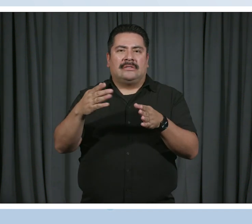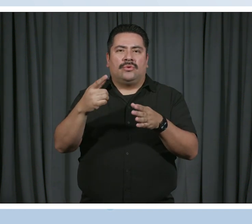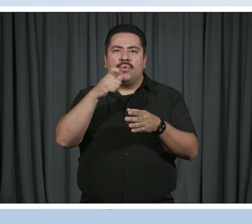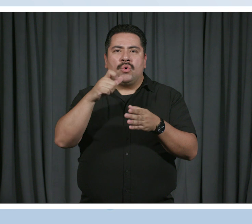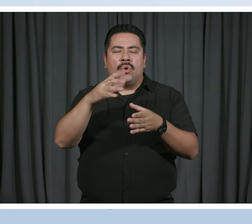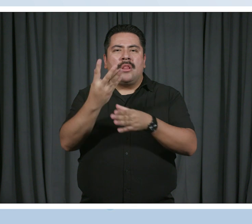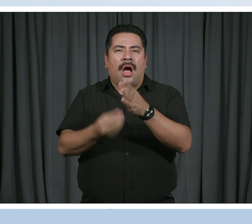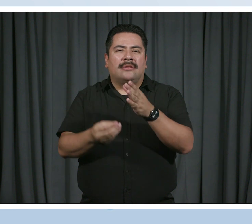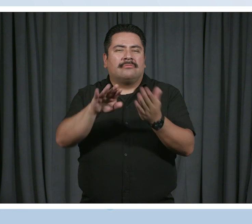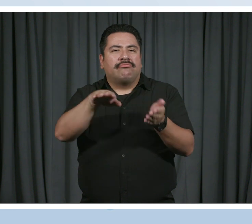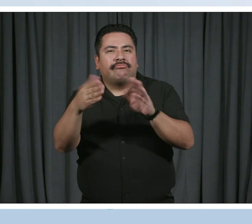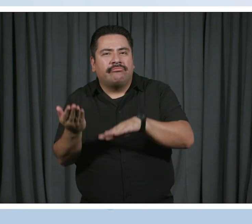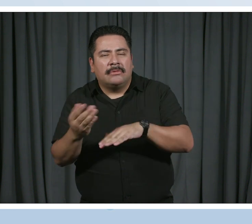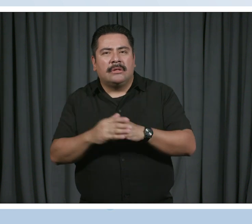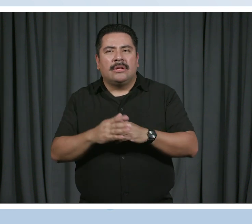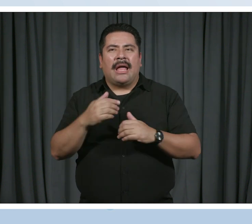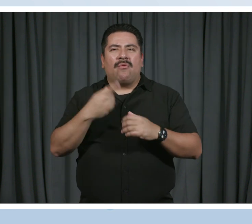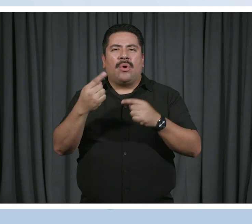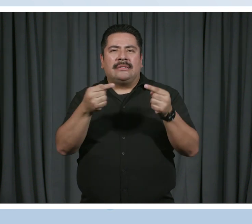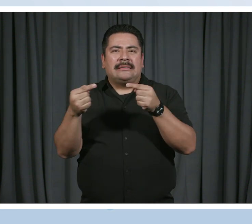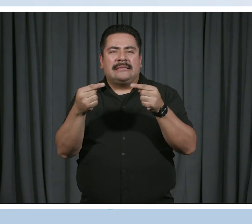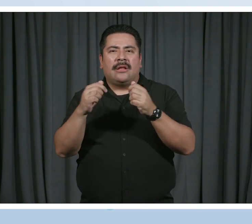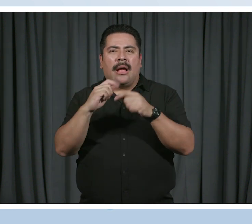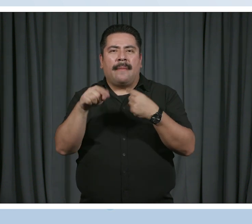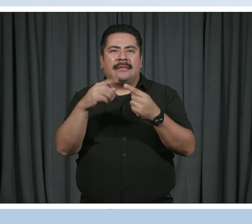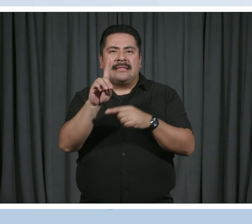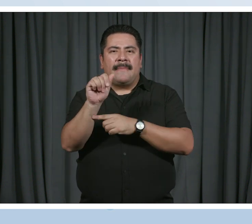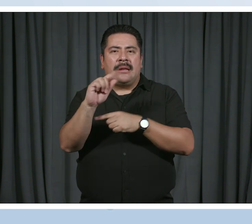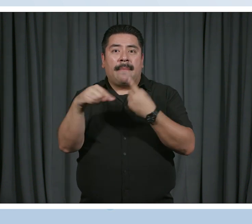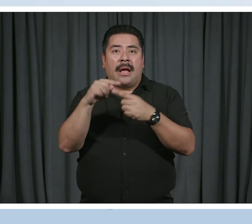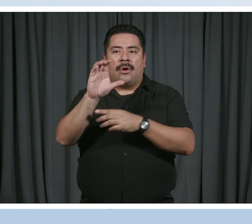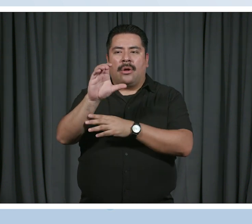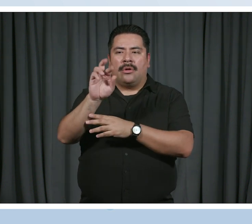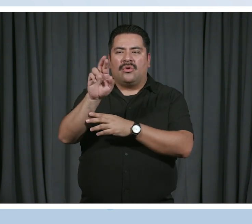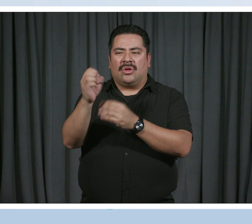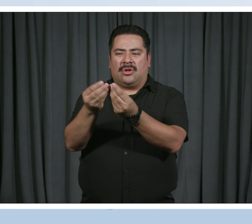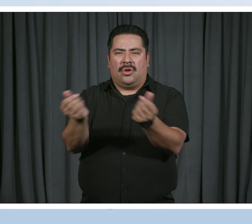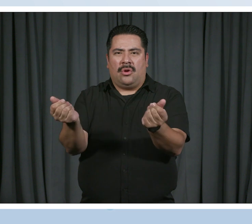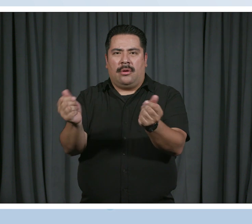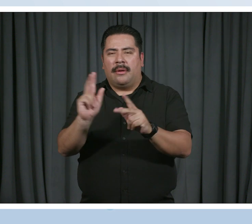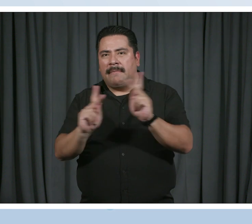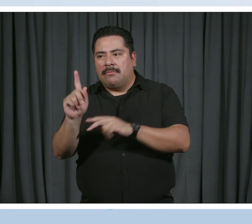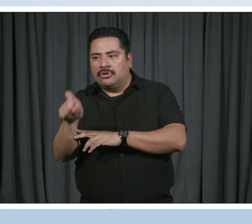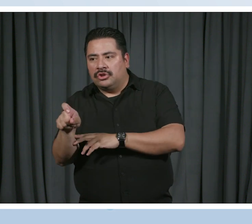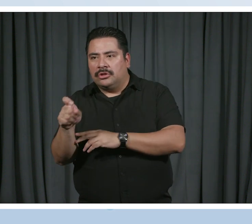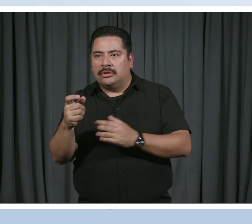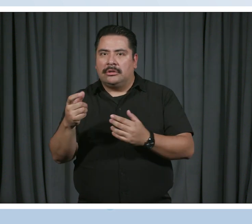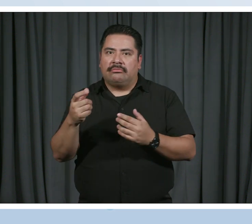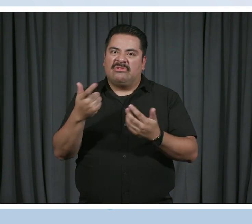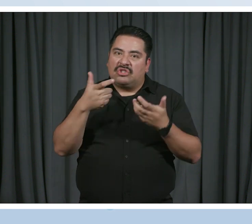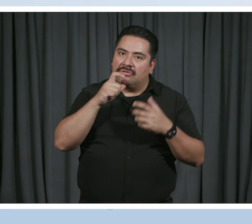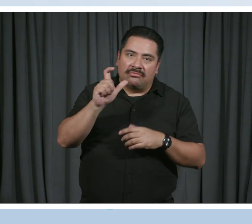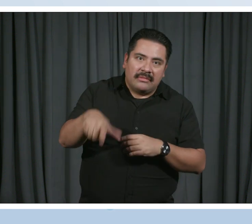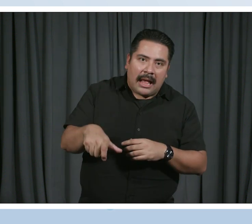away. There's a big tension in disability community around cure and like whether people should or should not seek it and what that